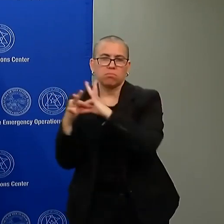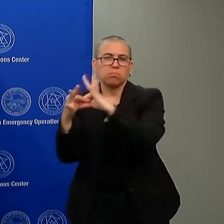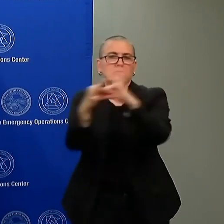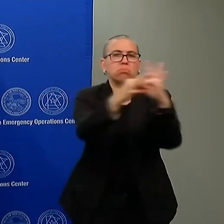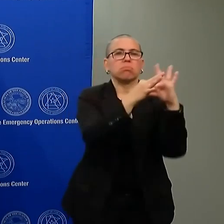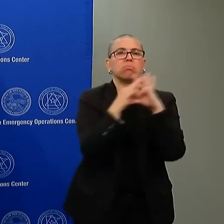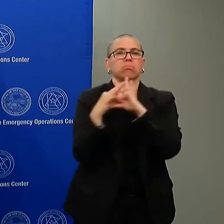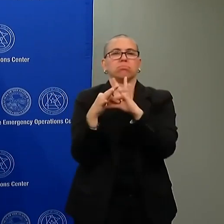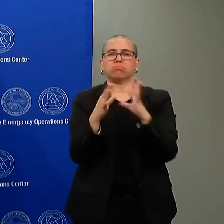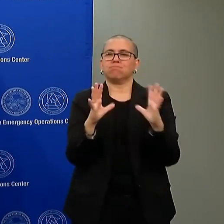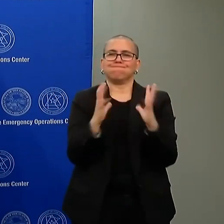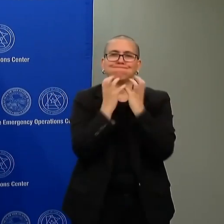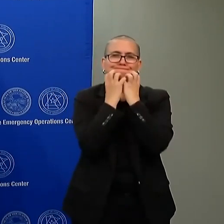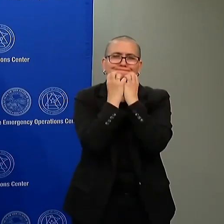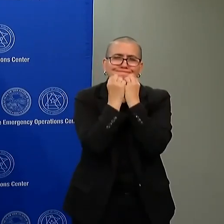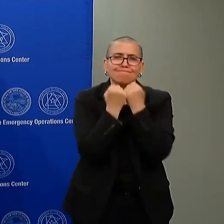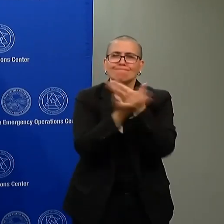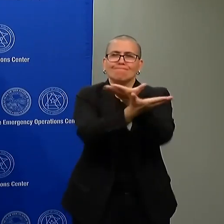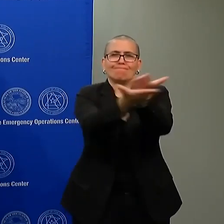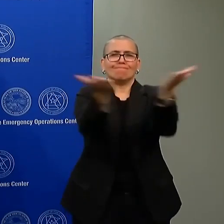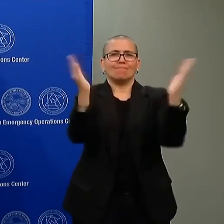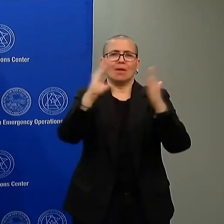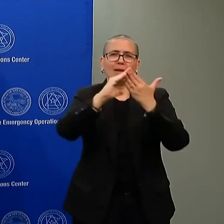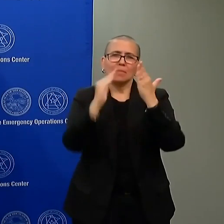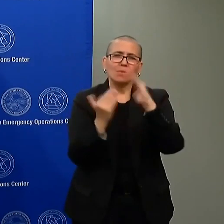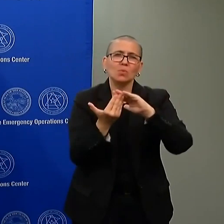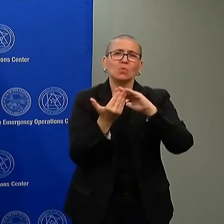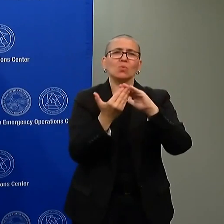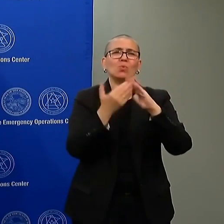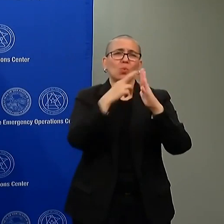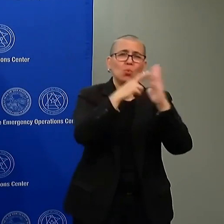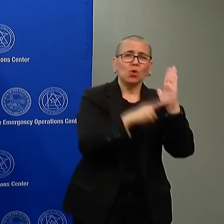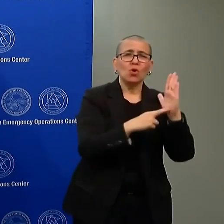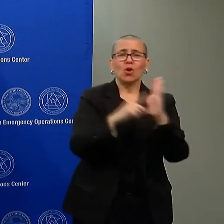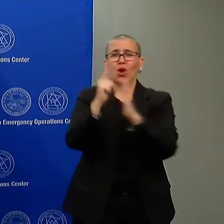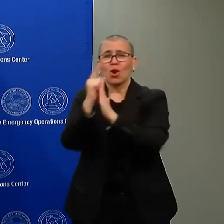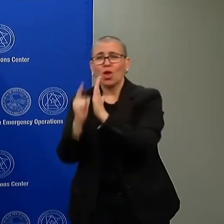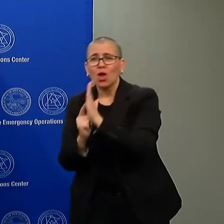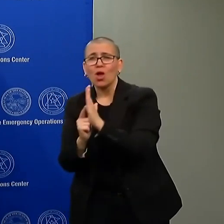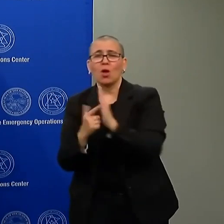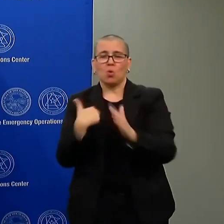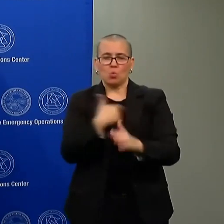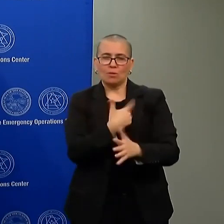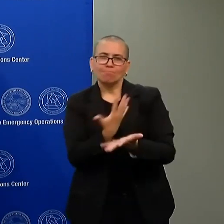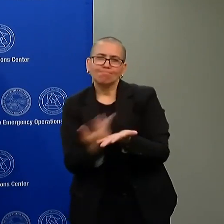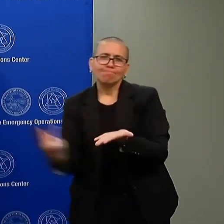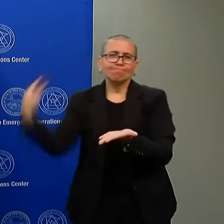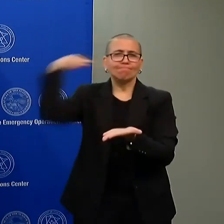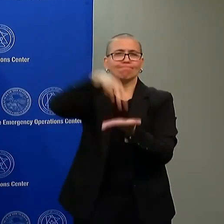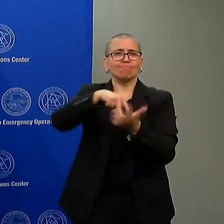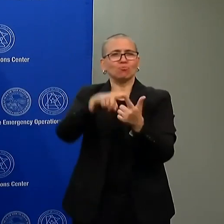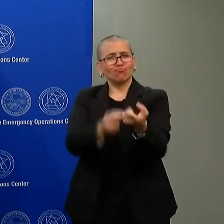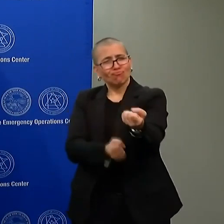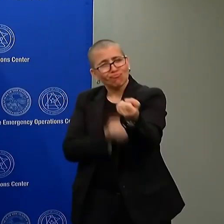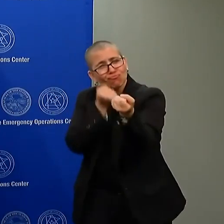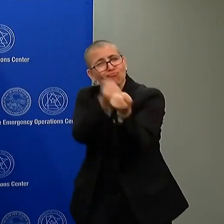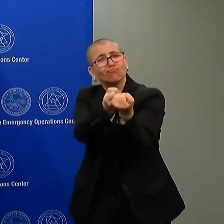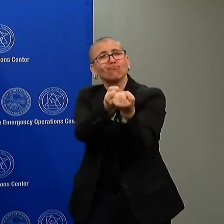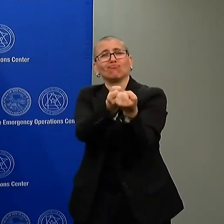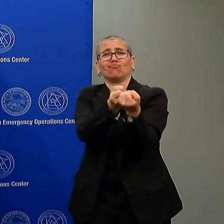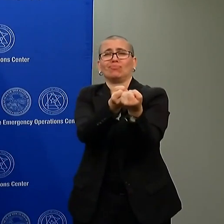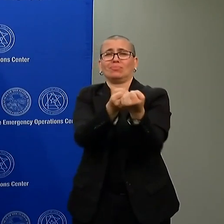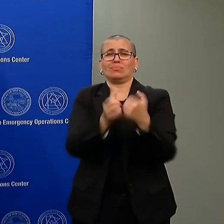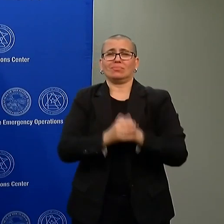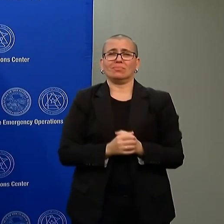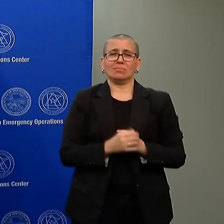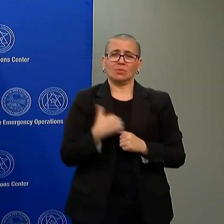value the rule of law, and we stand together. This is an opportunity for our nation to truly become united